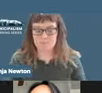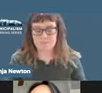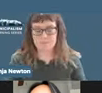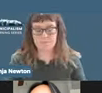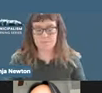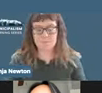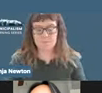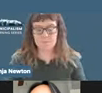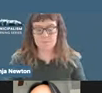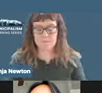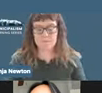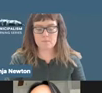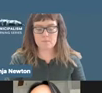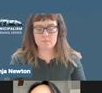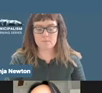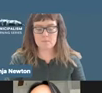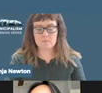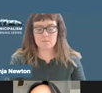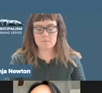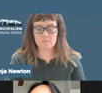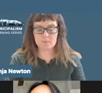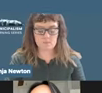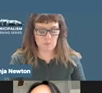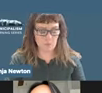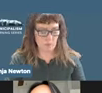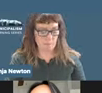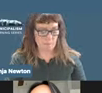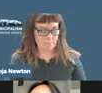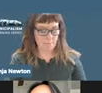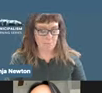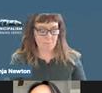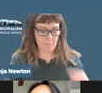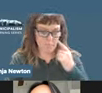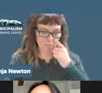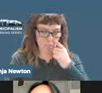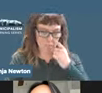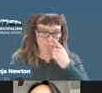herramientas para organización y cooperación para poder vencer esos obstáculos.